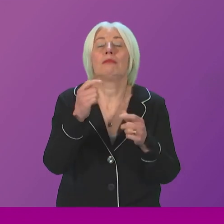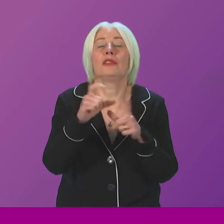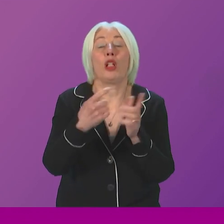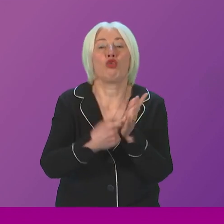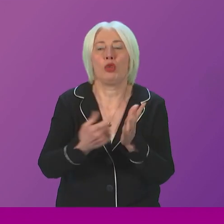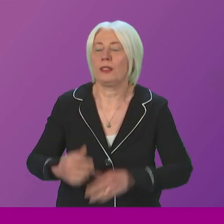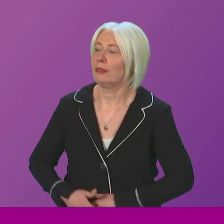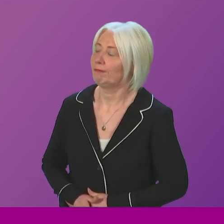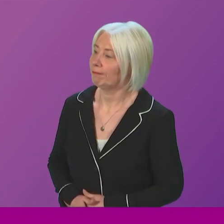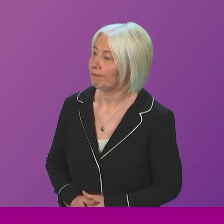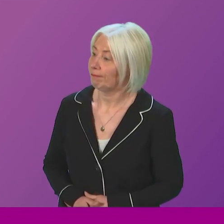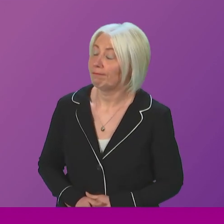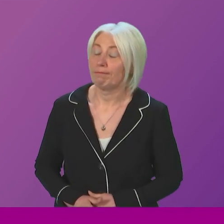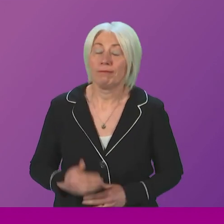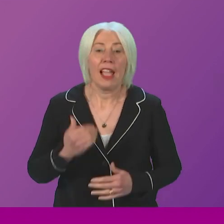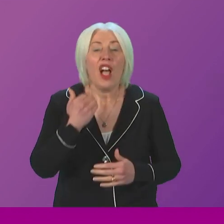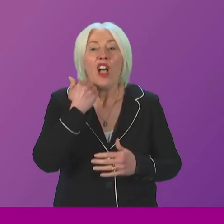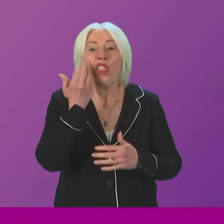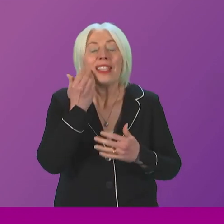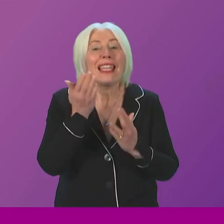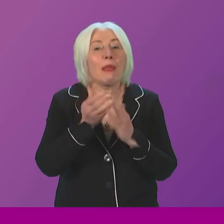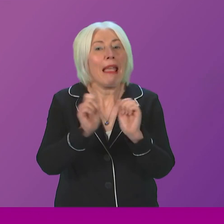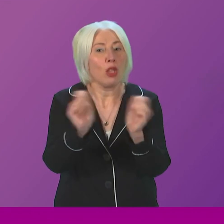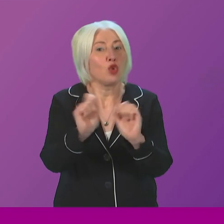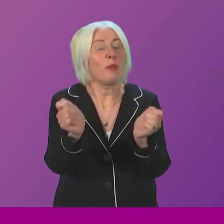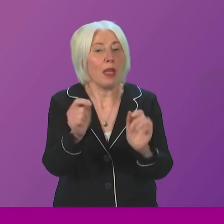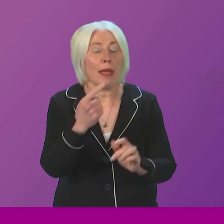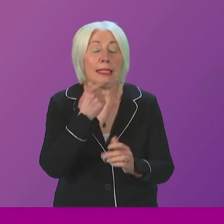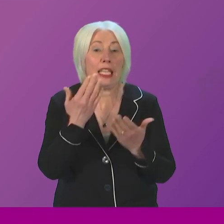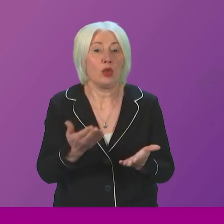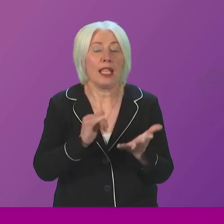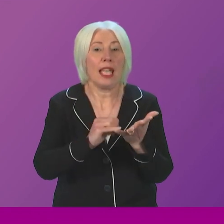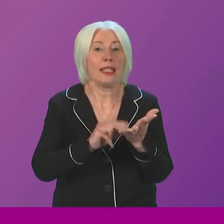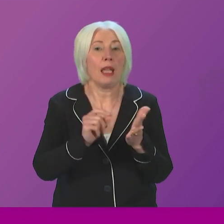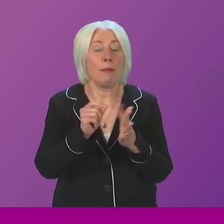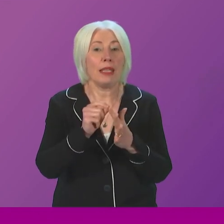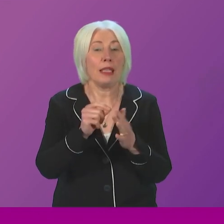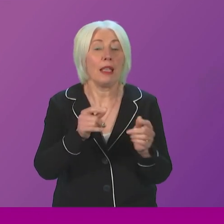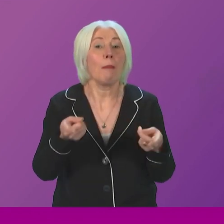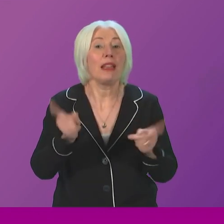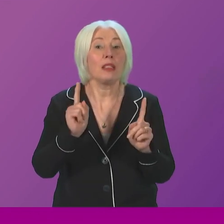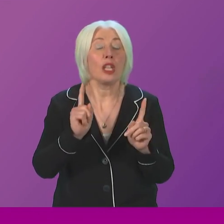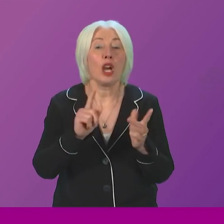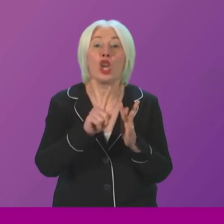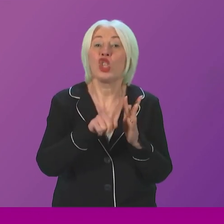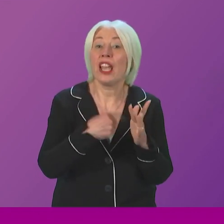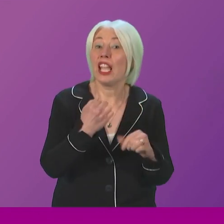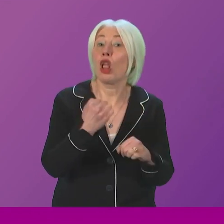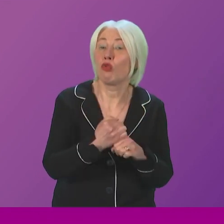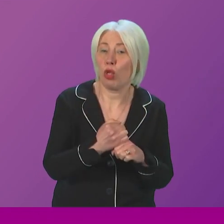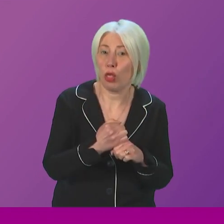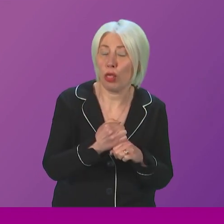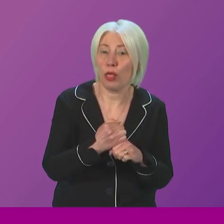Presiding Officer. The Daily Mail has today reported that the SMP Minister, Jenny Galruth, just sat behind the First Minister,